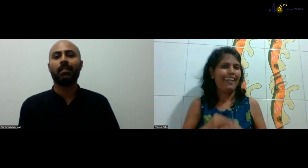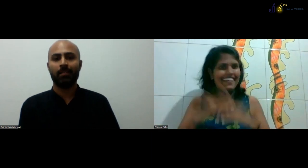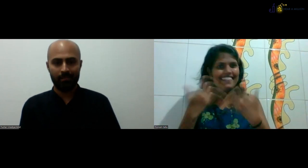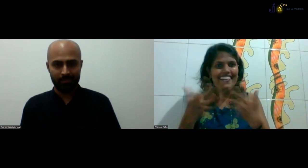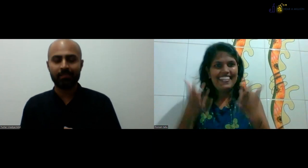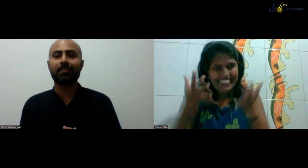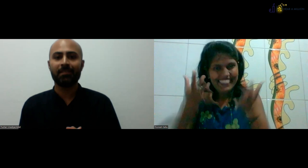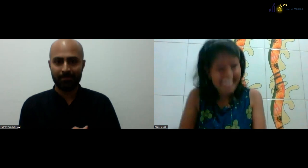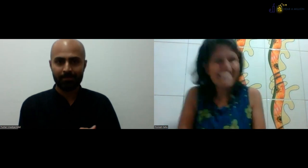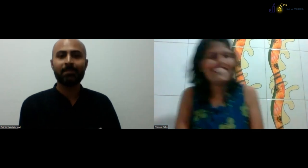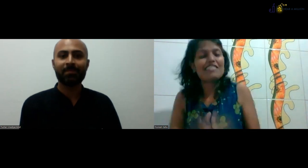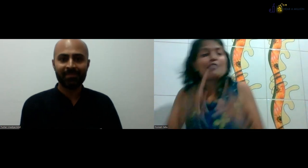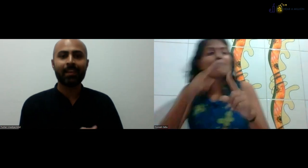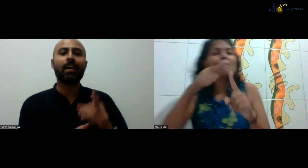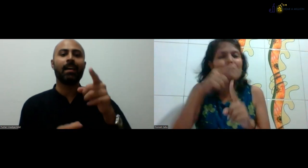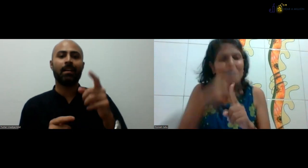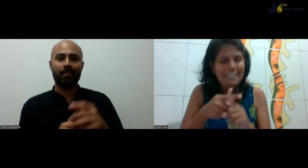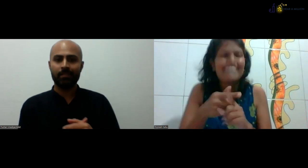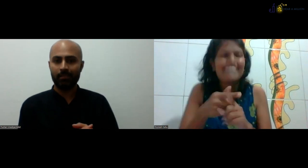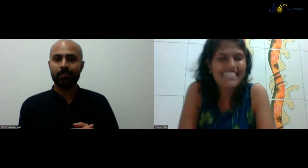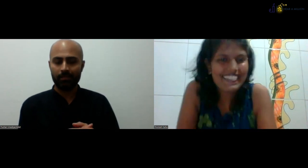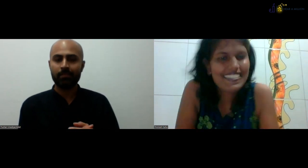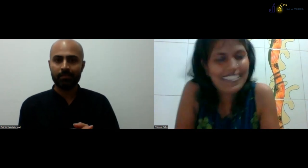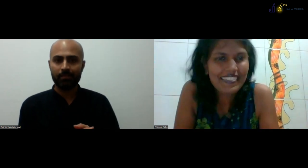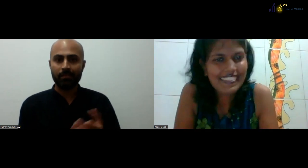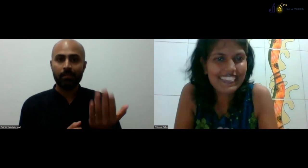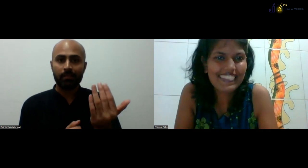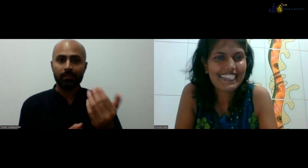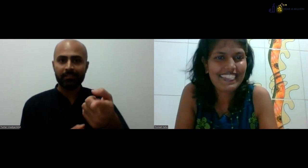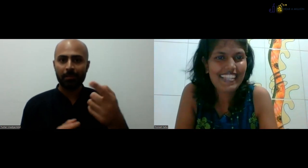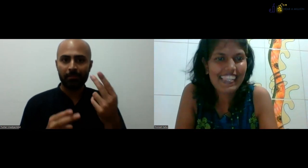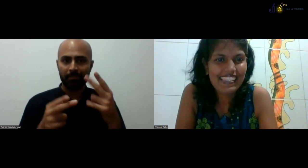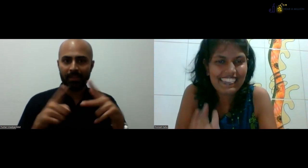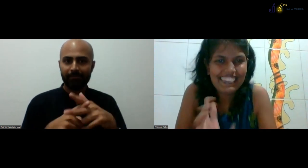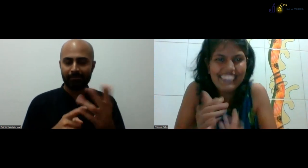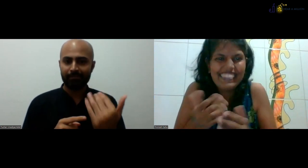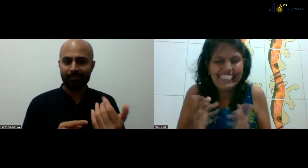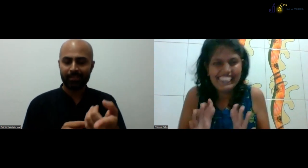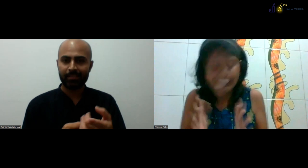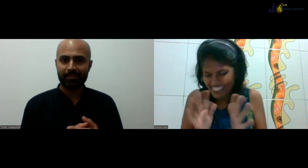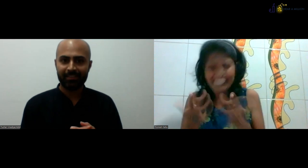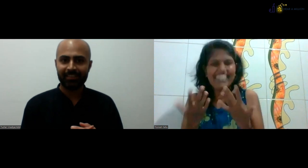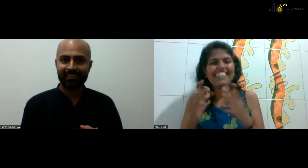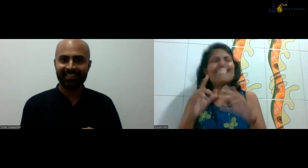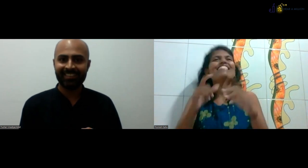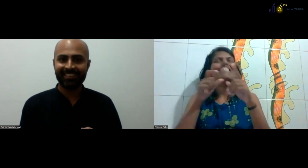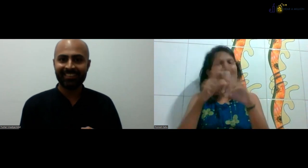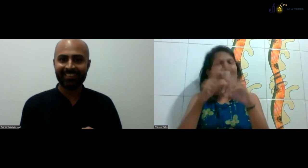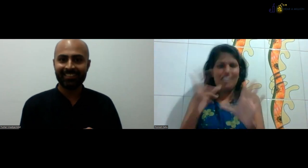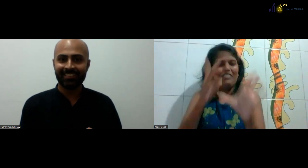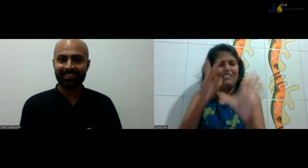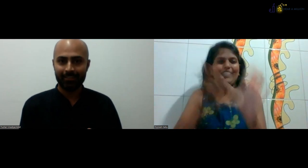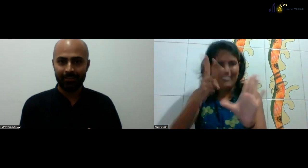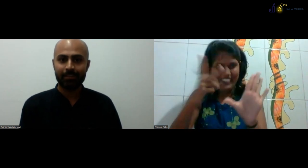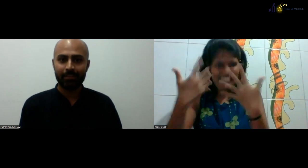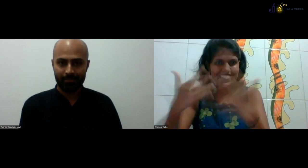as soon as I got to know there was a DTIS program, I applied for it. I'm really happy that I'm a DTIS graduate. Yes, you can